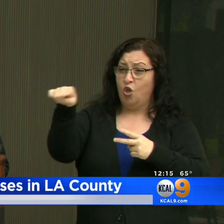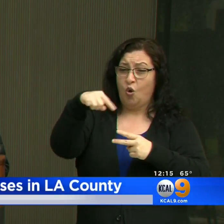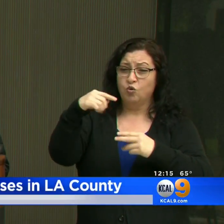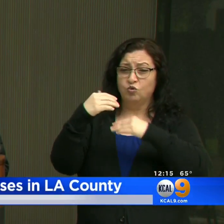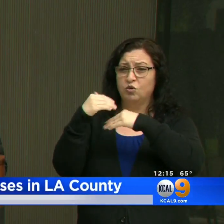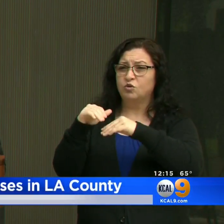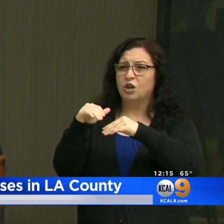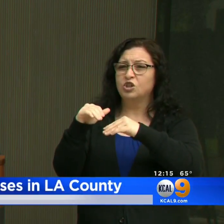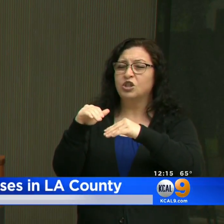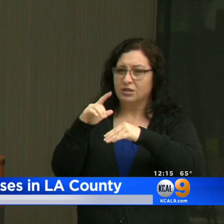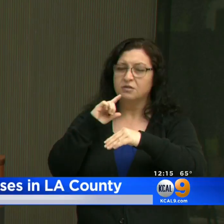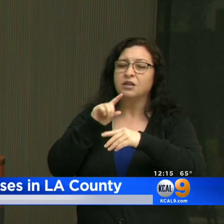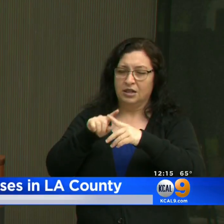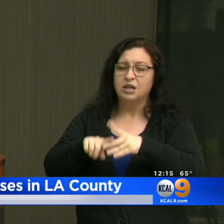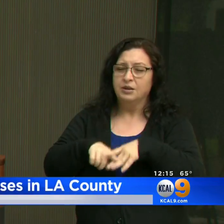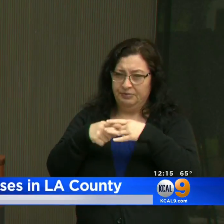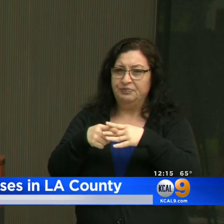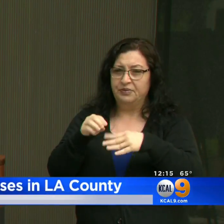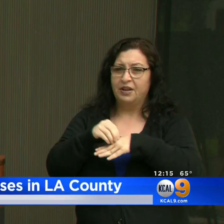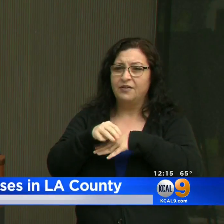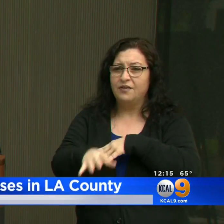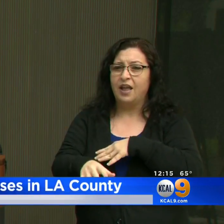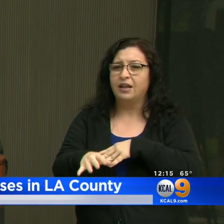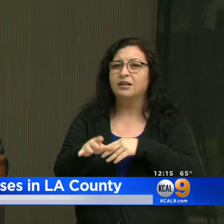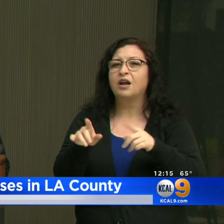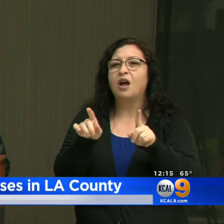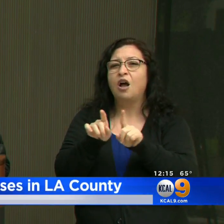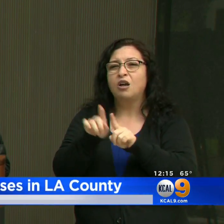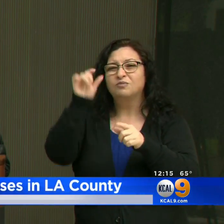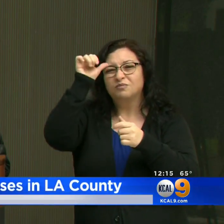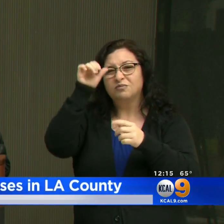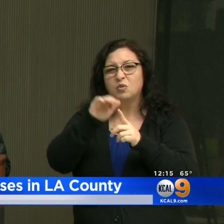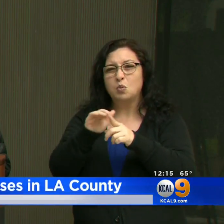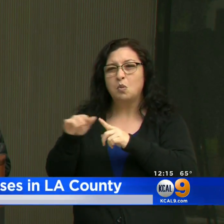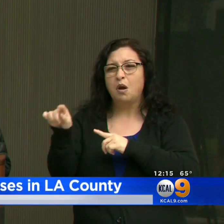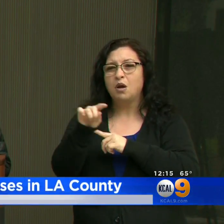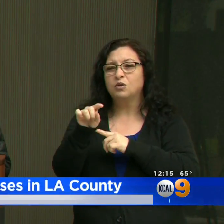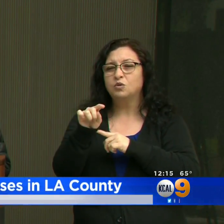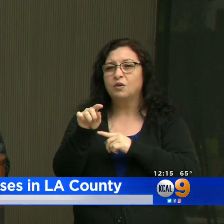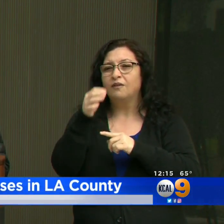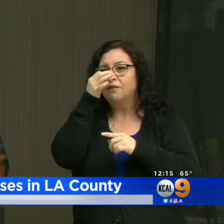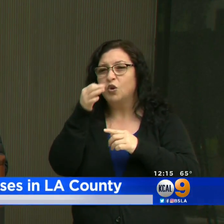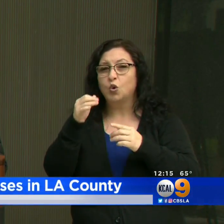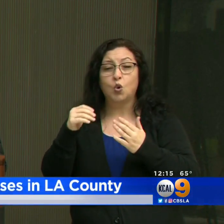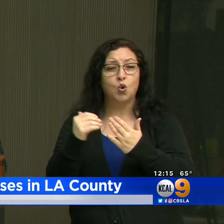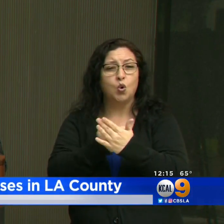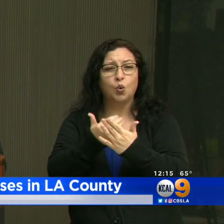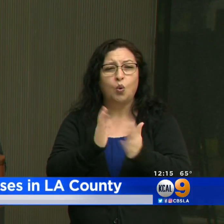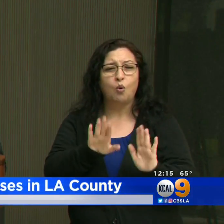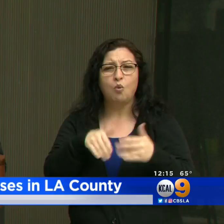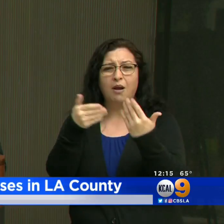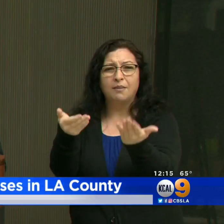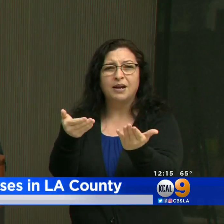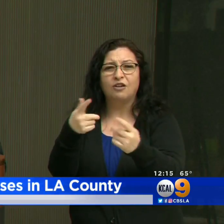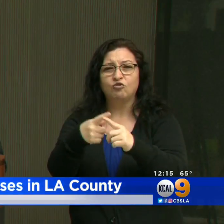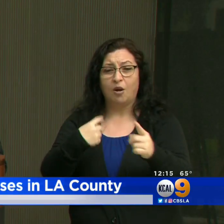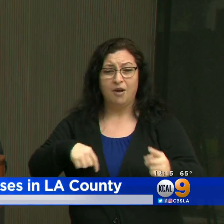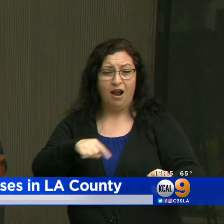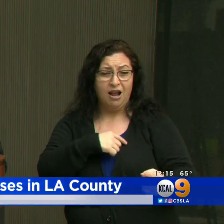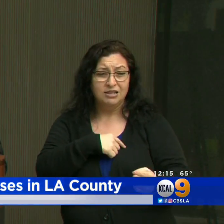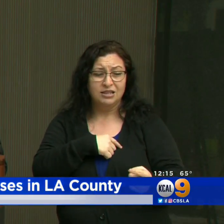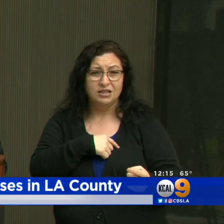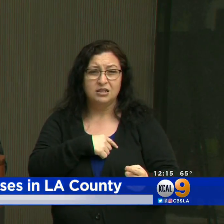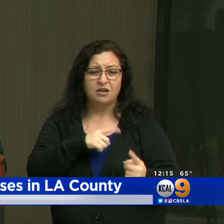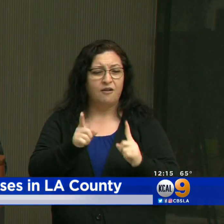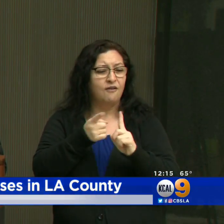victim contacted the virus. So again, two new cases here in Los Angeles County, both of them now in isolation, and the people